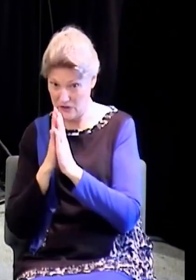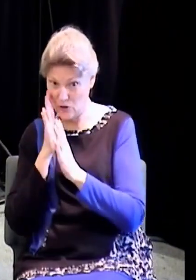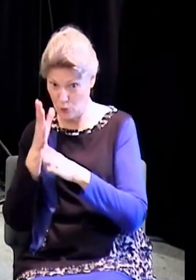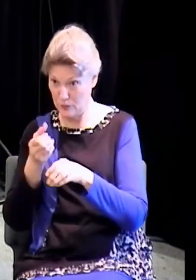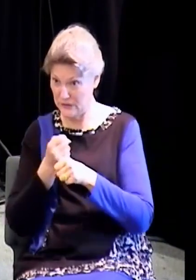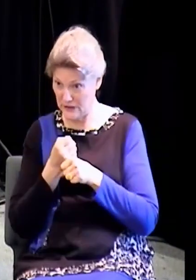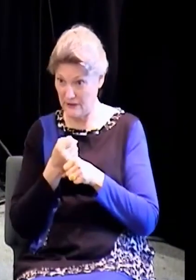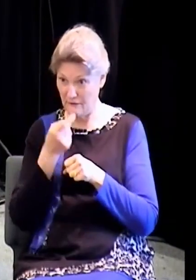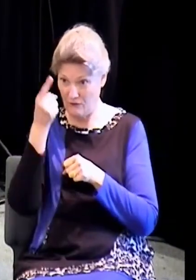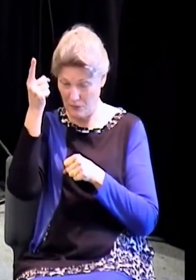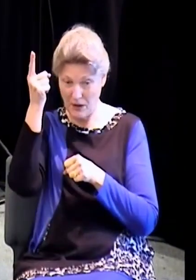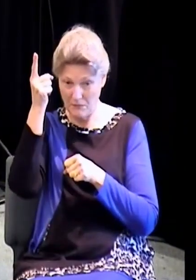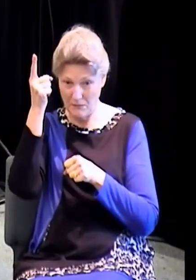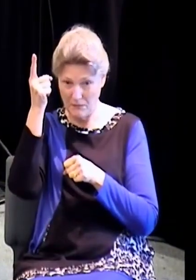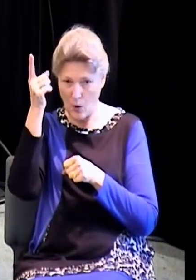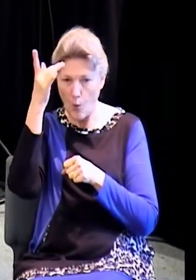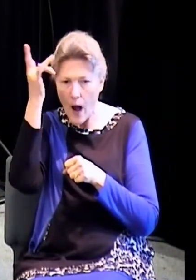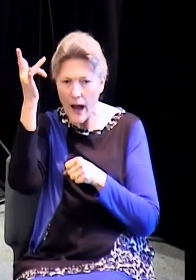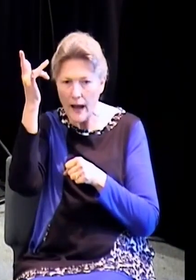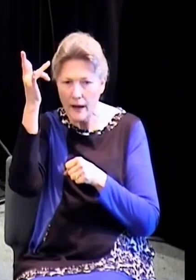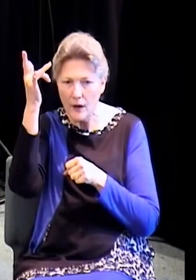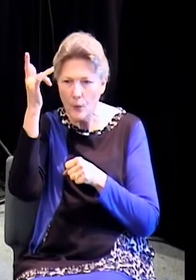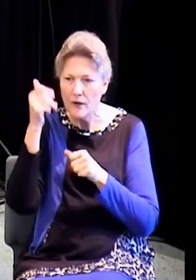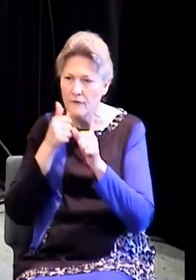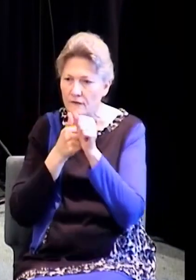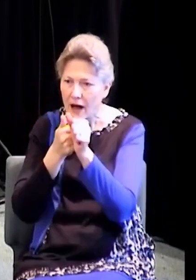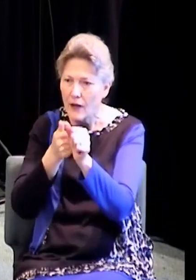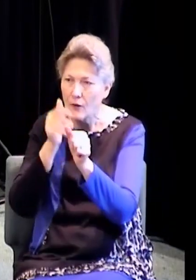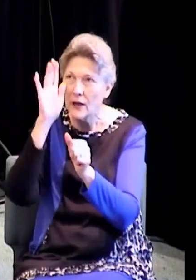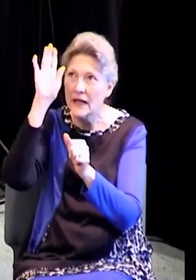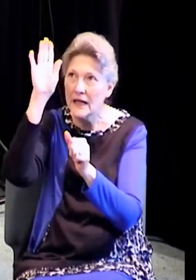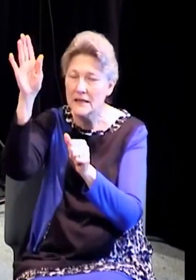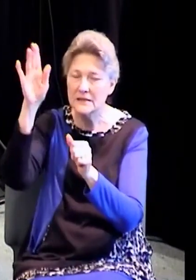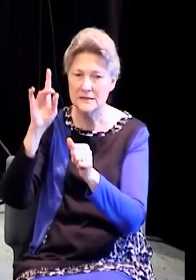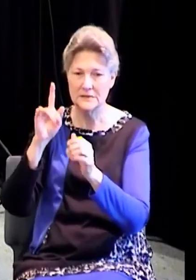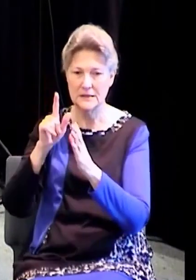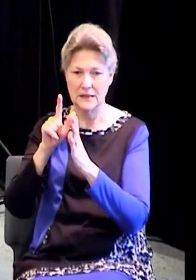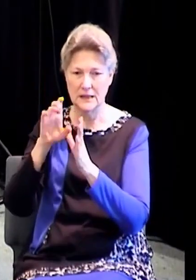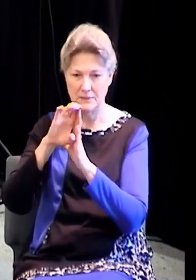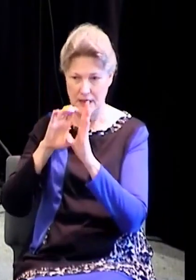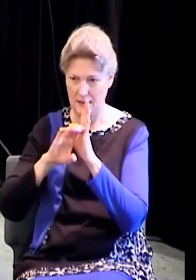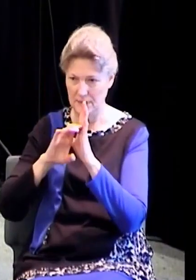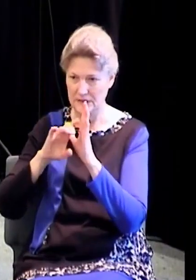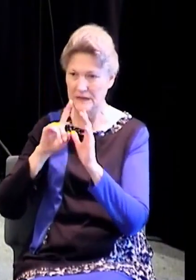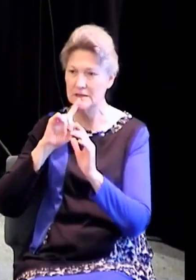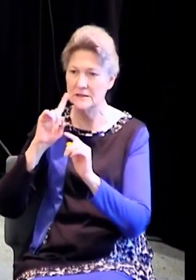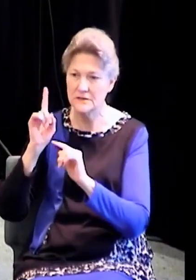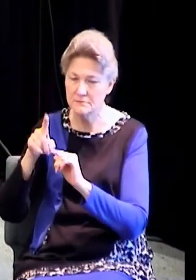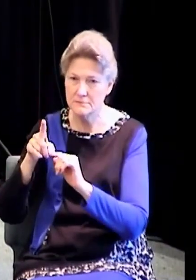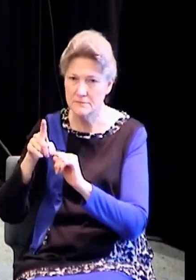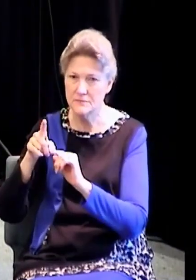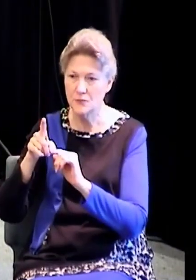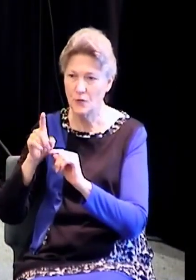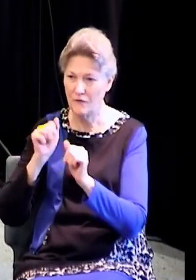of him because we keep his commandments and do those things that are pleasing in his sight. Most people, just like the first part of that,